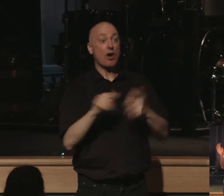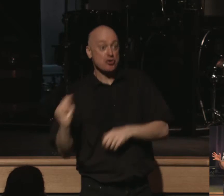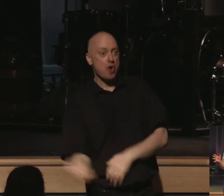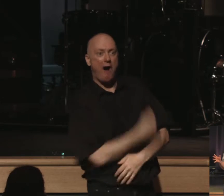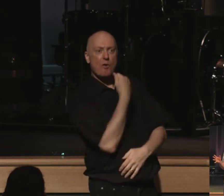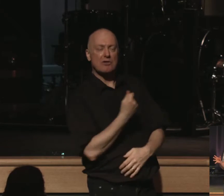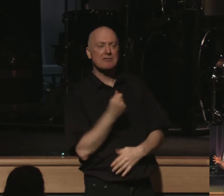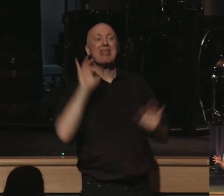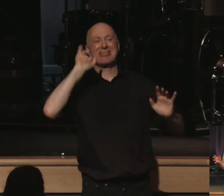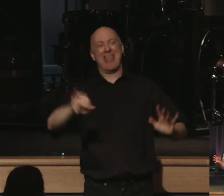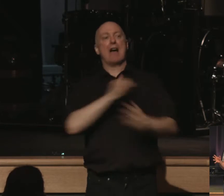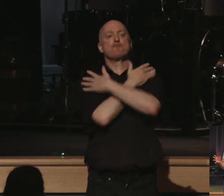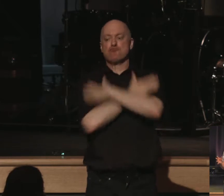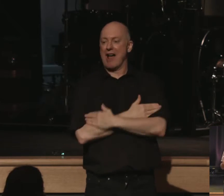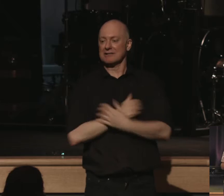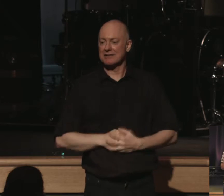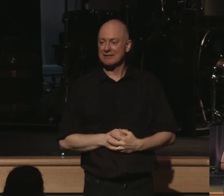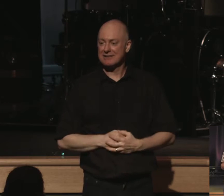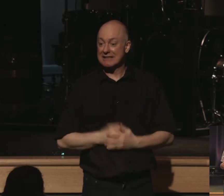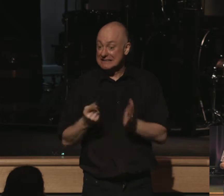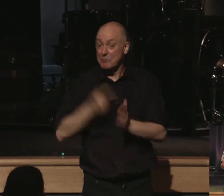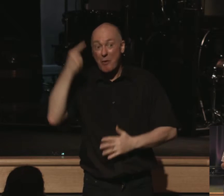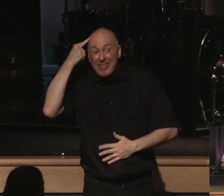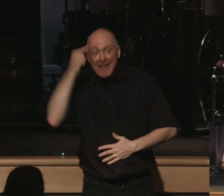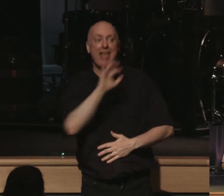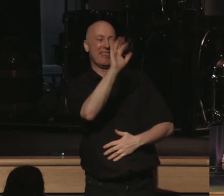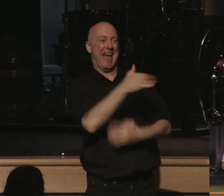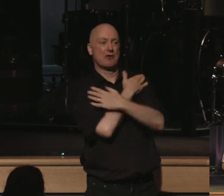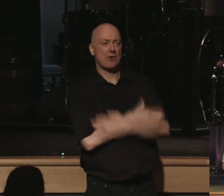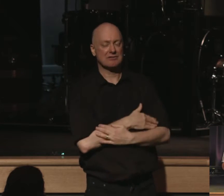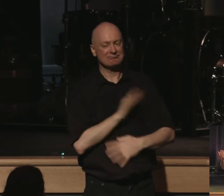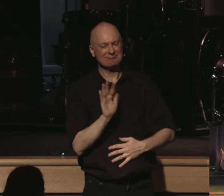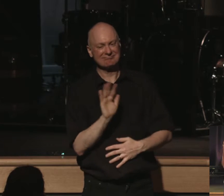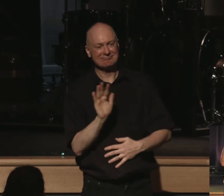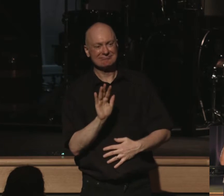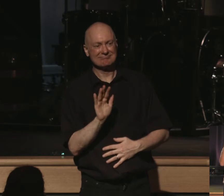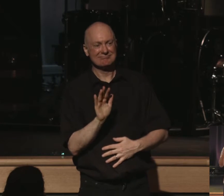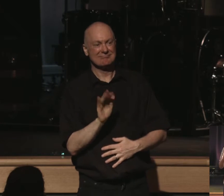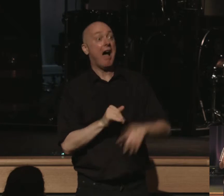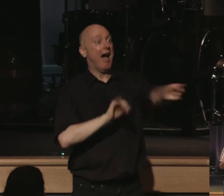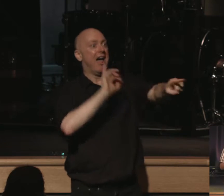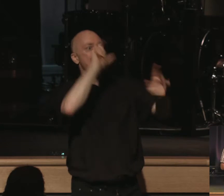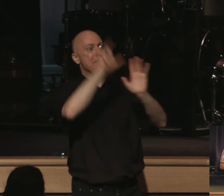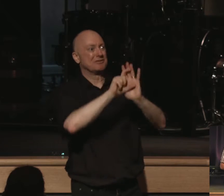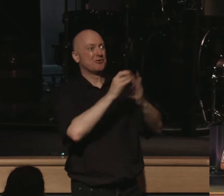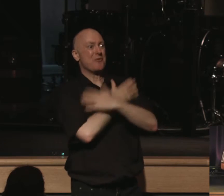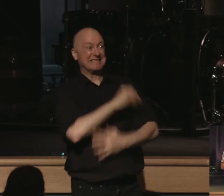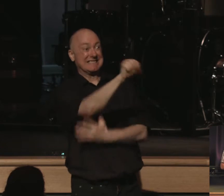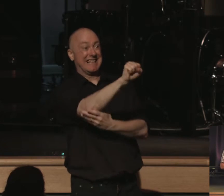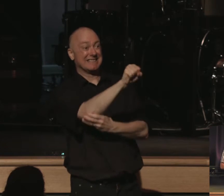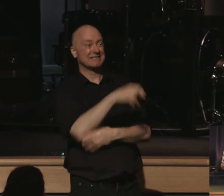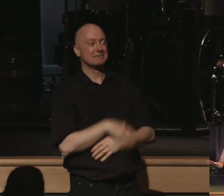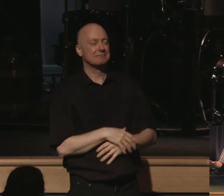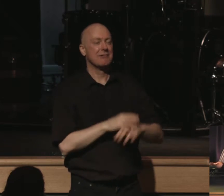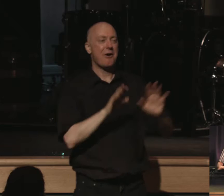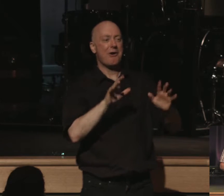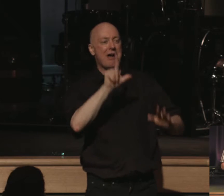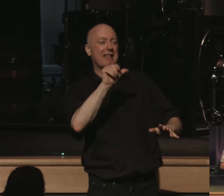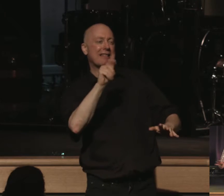golf course. We can think sometimes of rest and some of you, that's like, that's the picture of rest. It's an open lake, calm